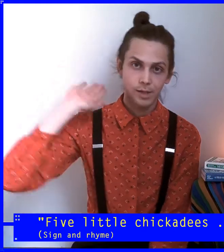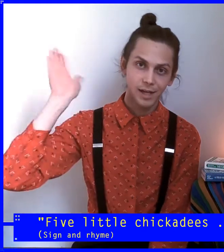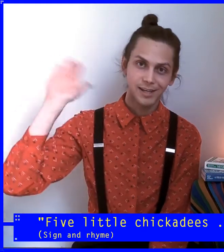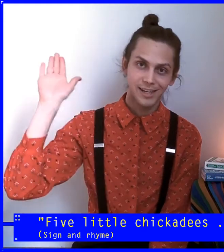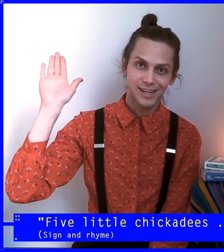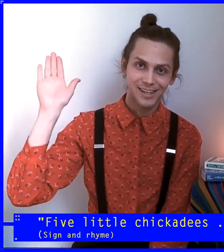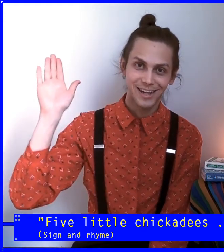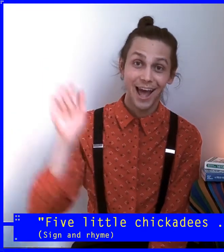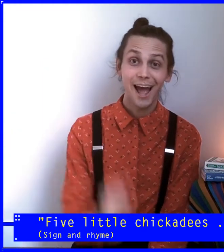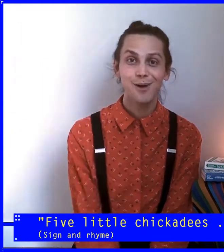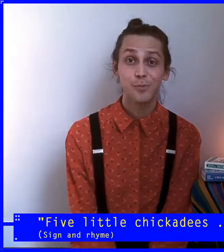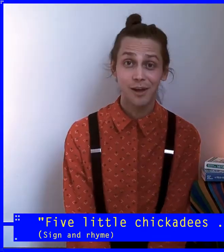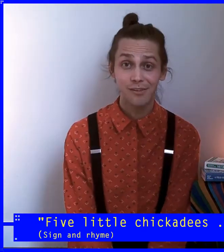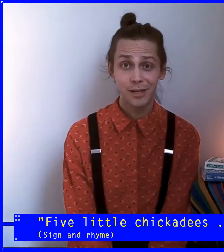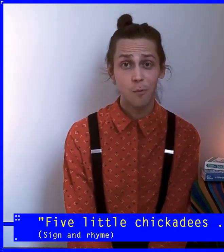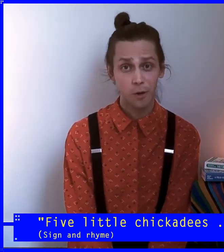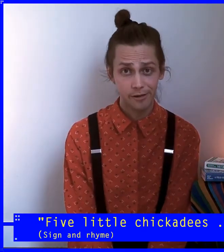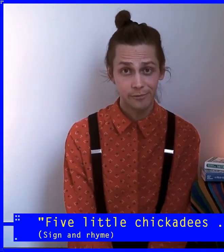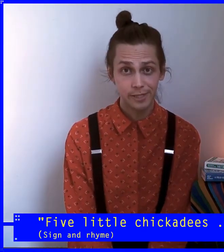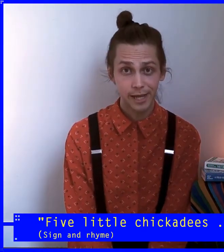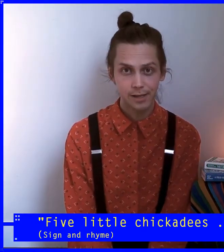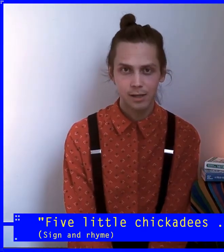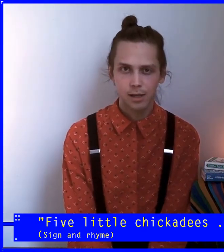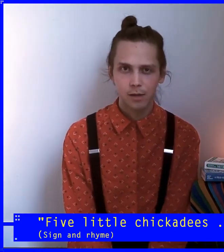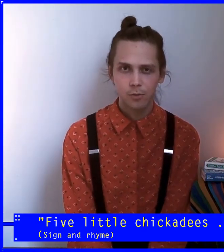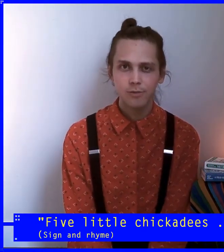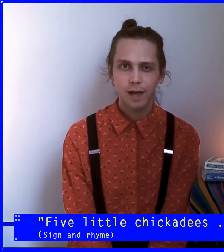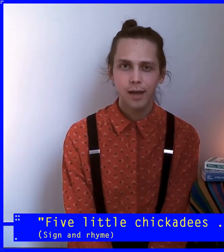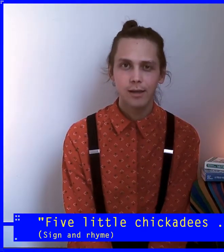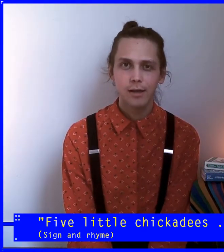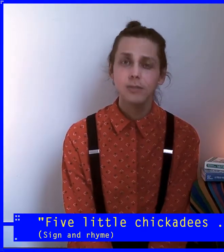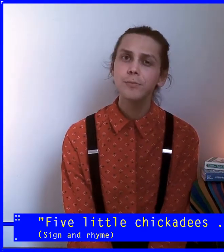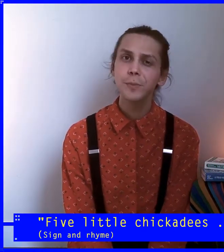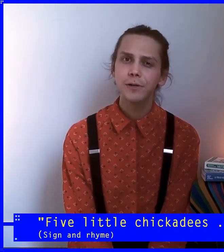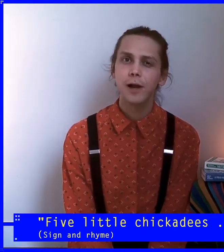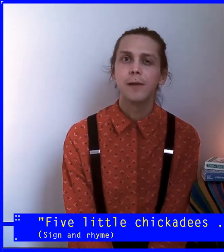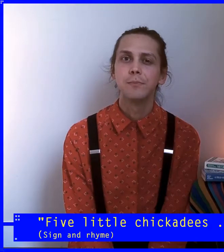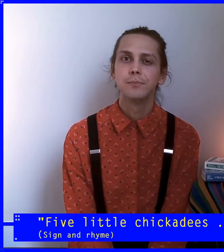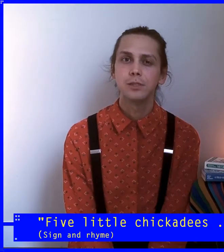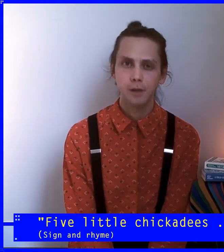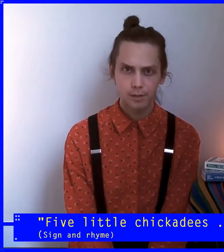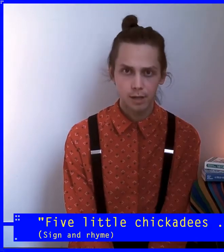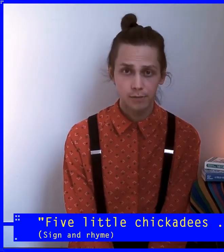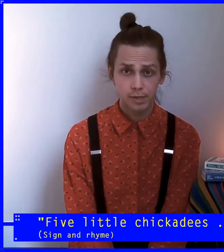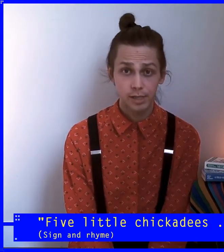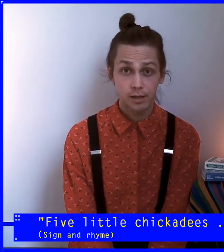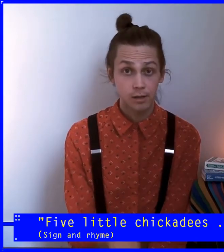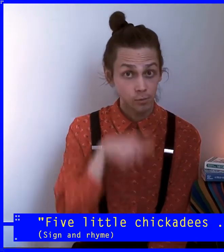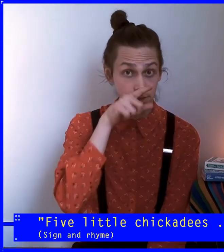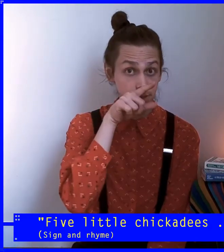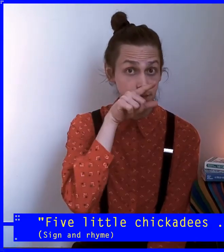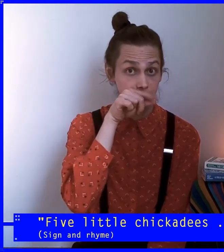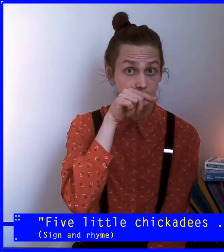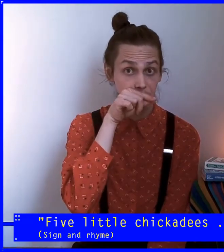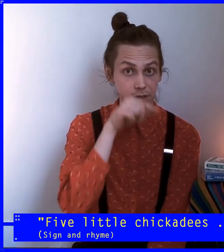Hi again. I hope you're having a wonderful day. We've got a little bird rhyme to start us off today. We're still talking about birds.